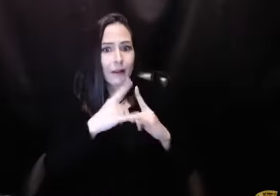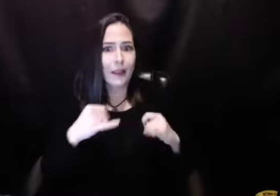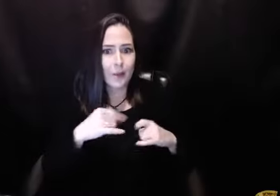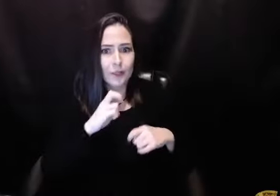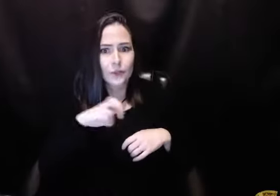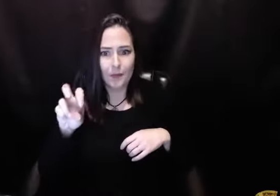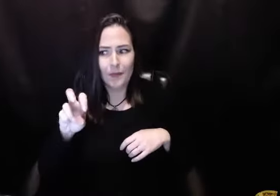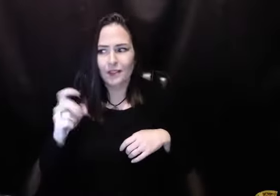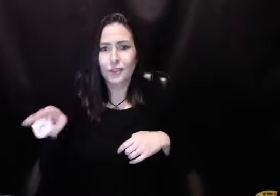She laughed.